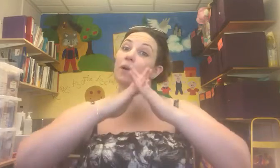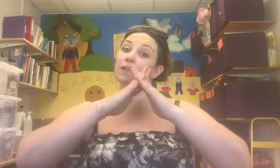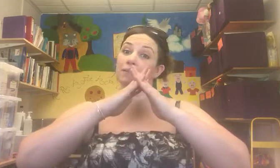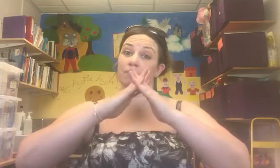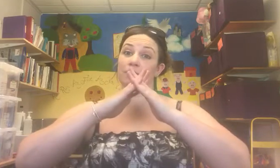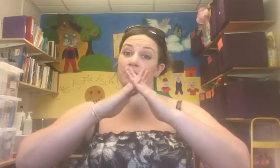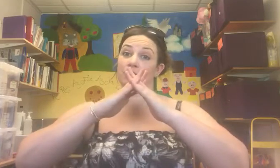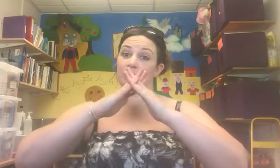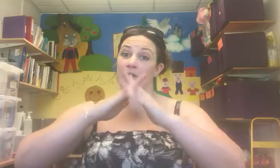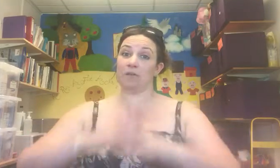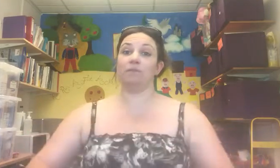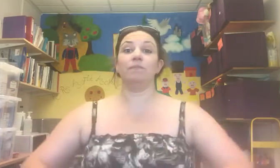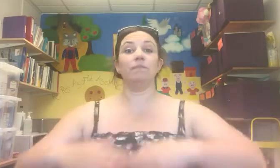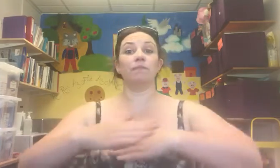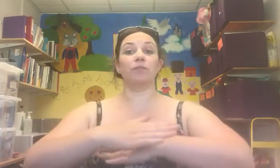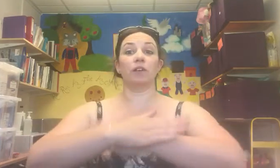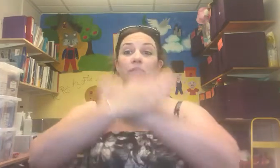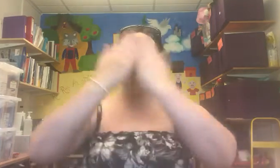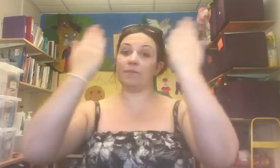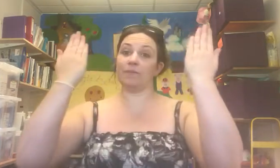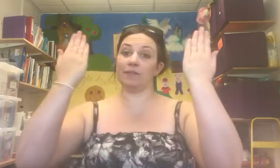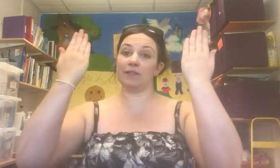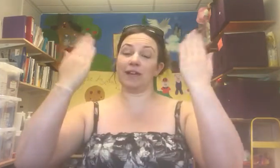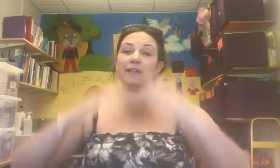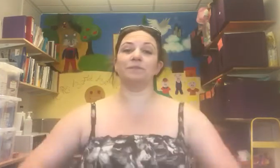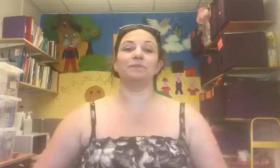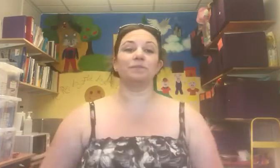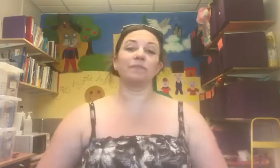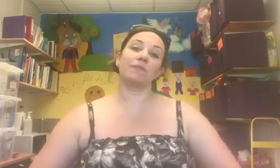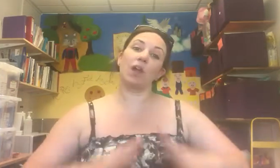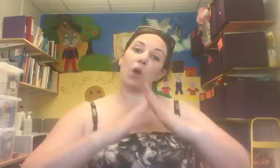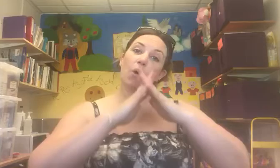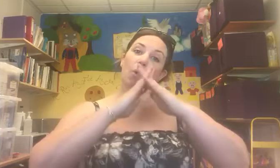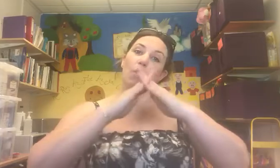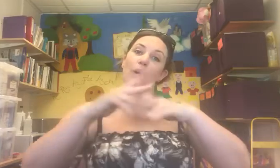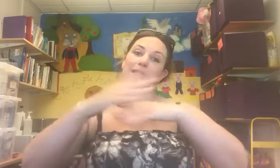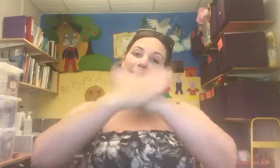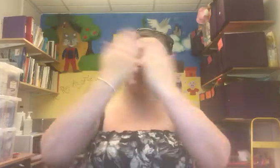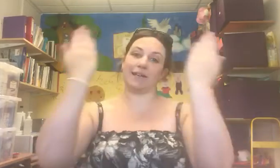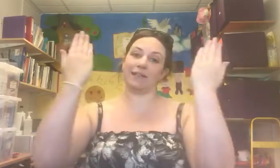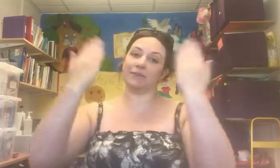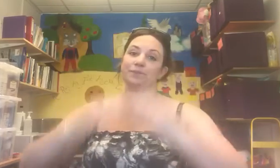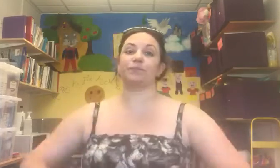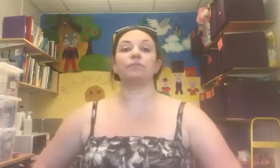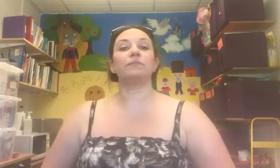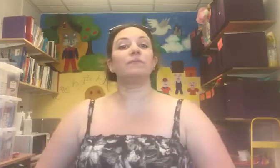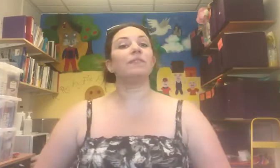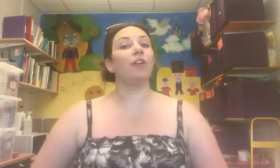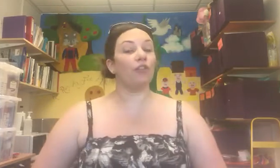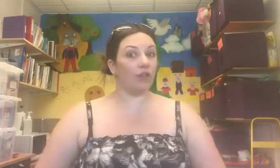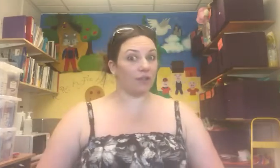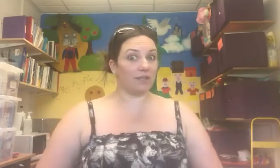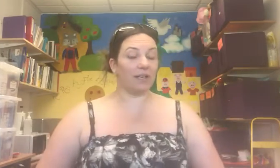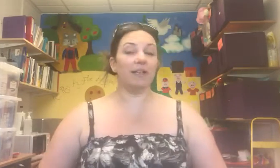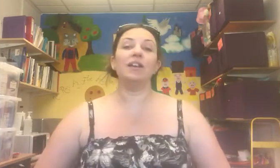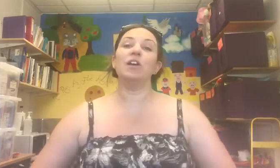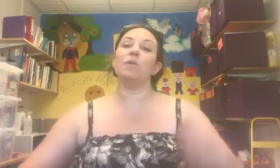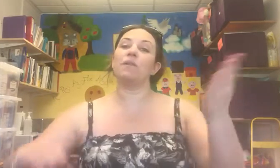W followed by day. Wednesday. Thursday, we